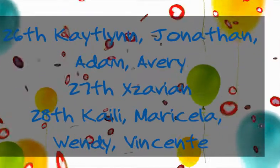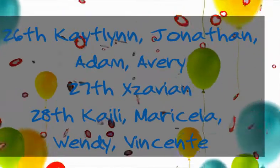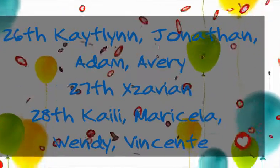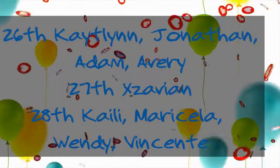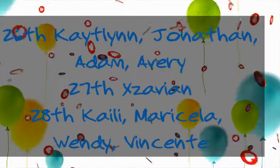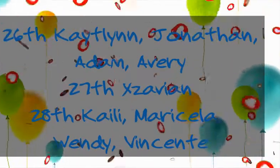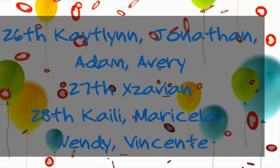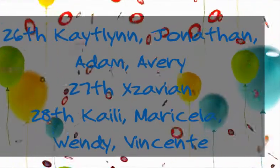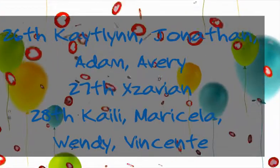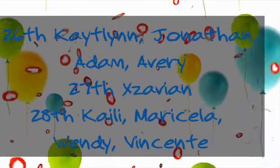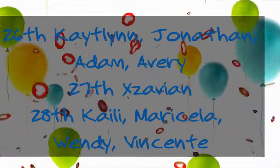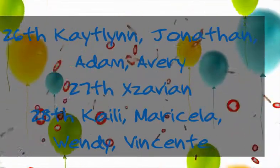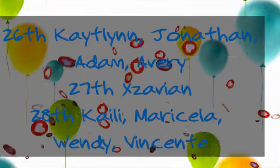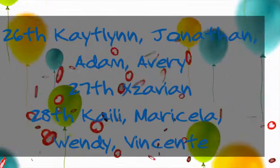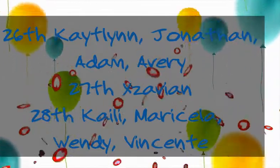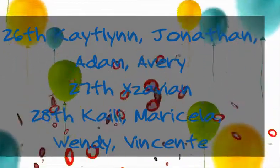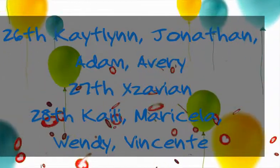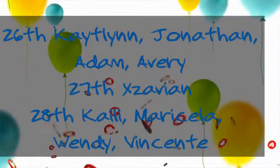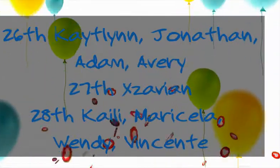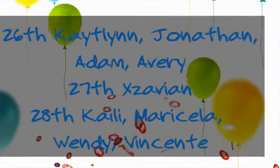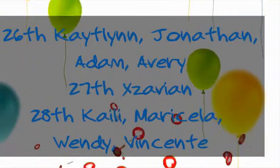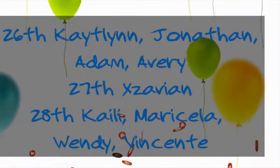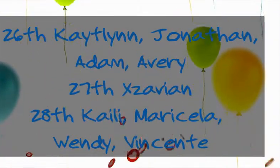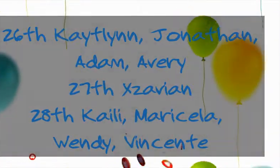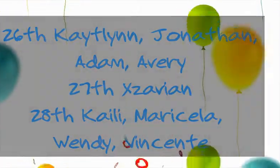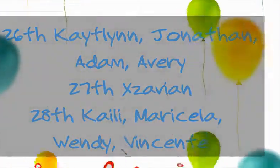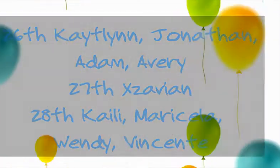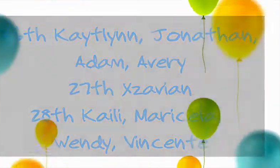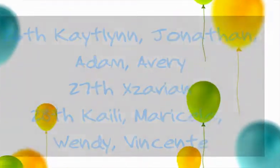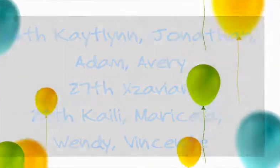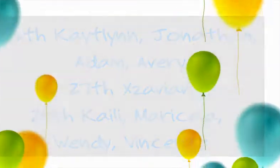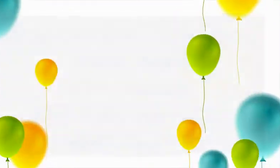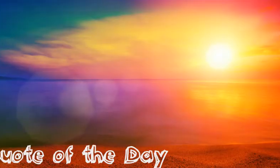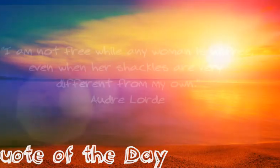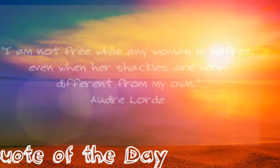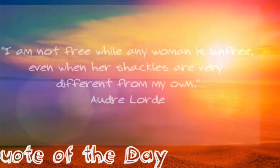Thank you. Thank you. Thank you.